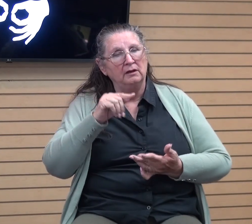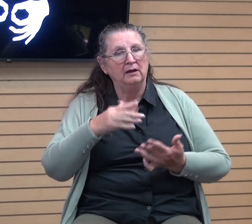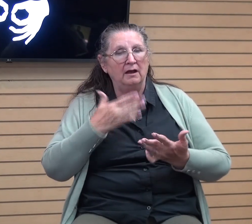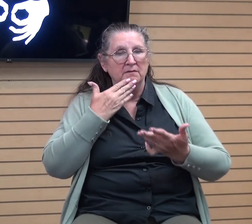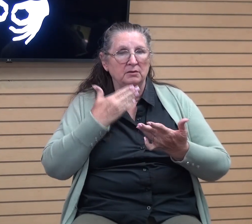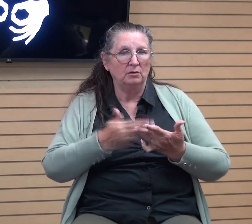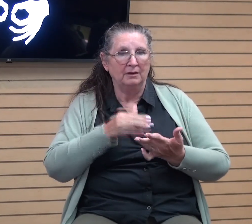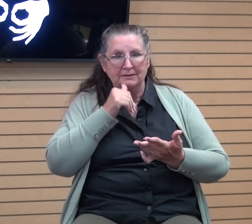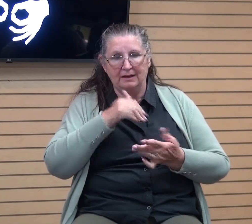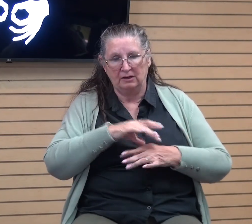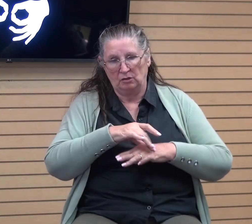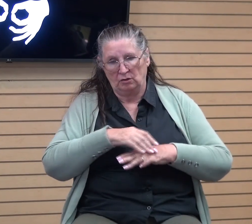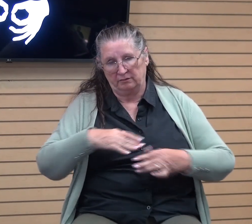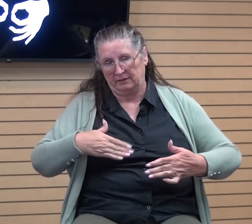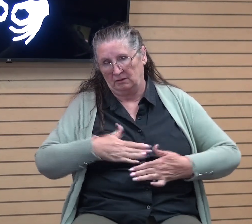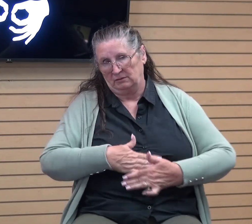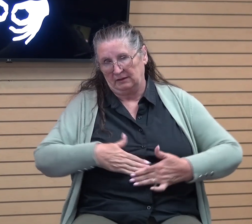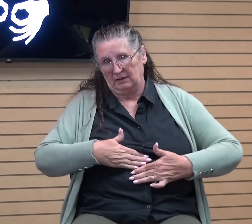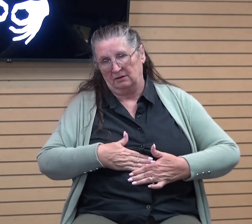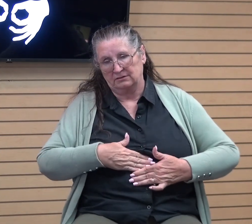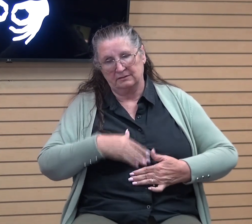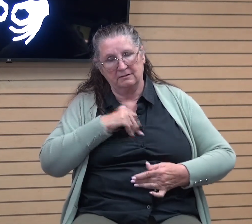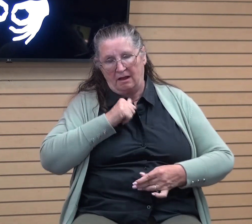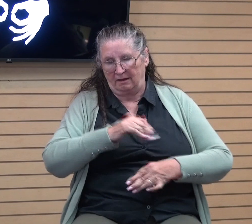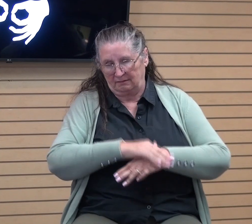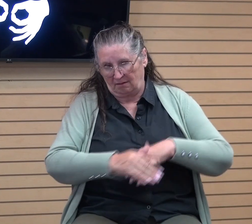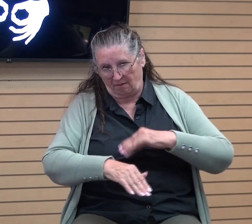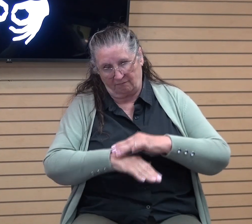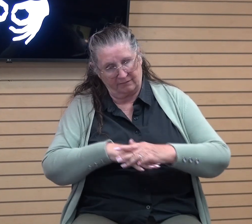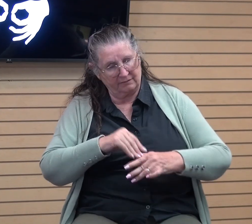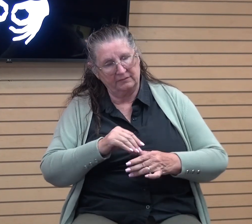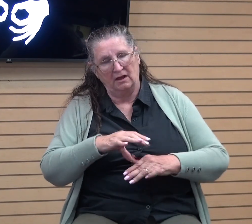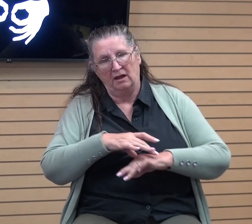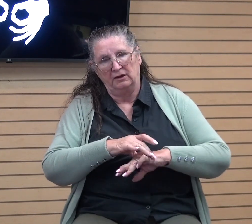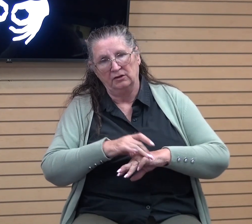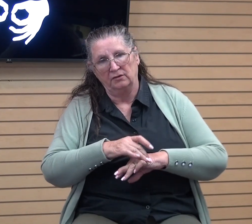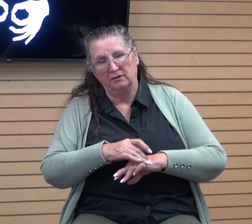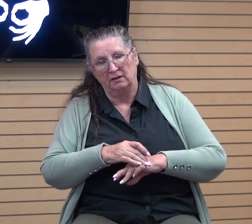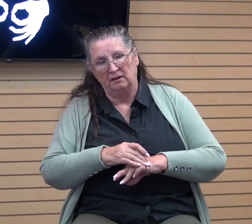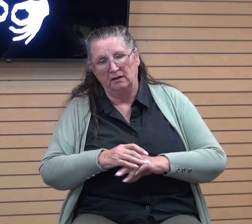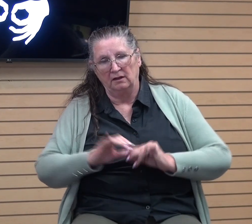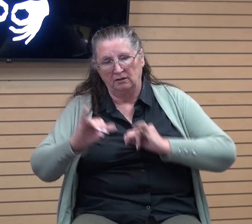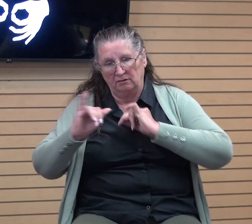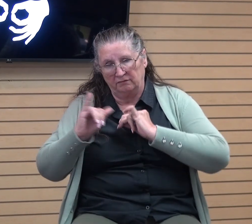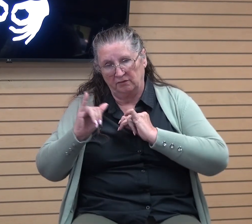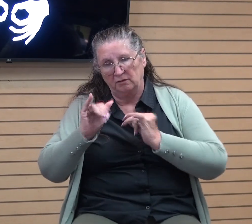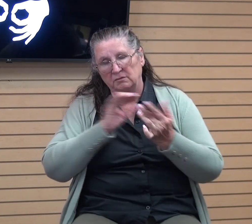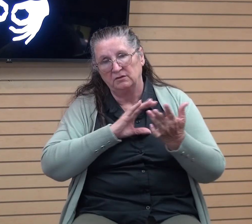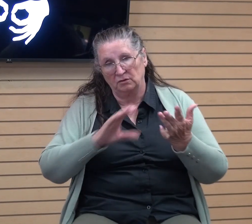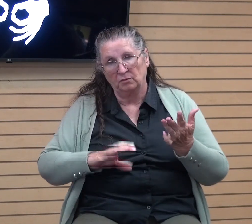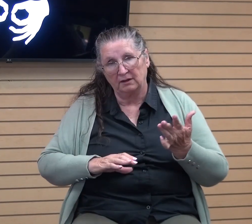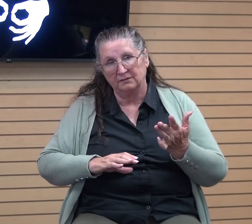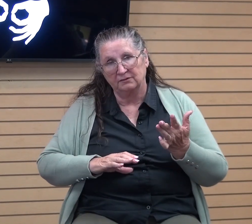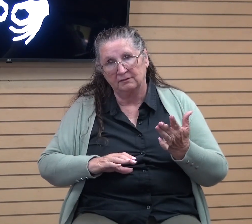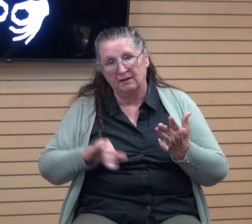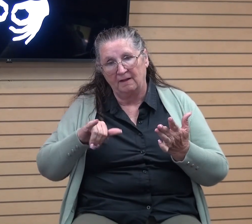earthly pleasure. It's not comfort, earthly comfort. It is conformity to Christ, guys. That's the good,